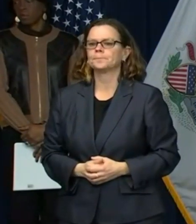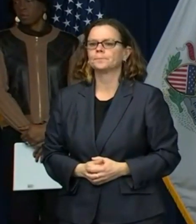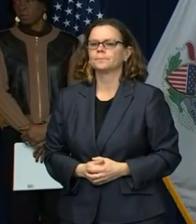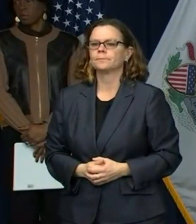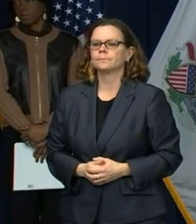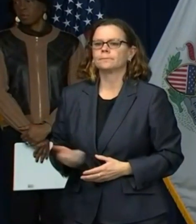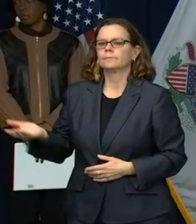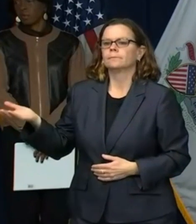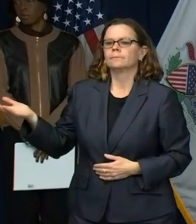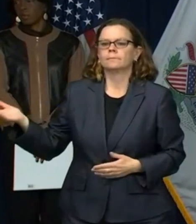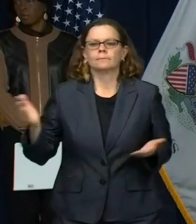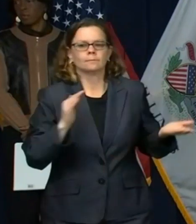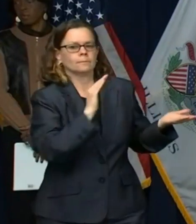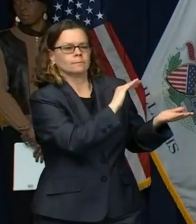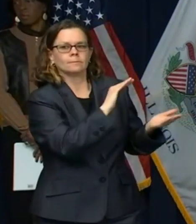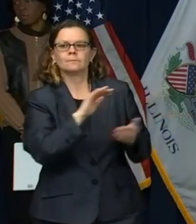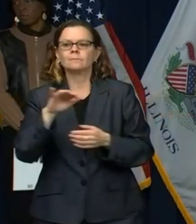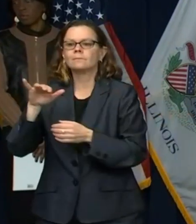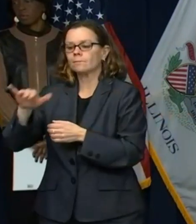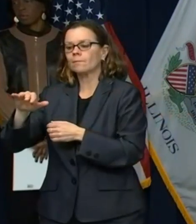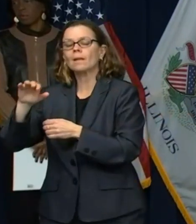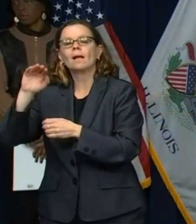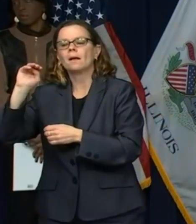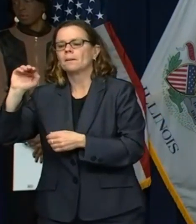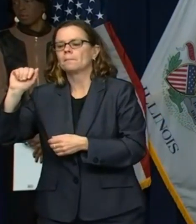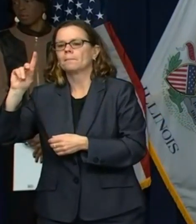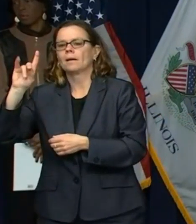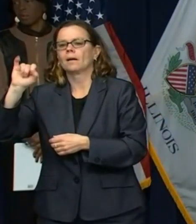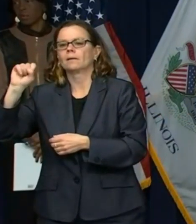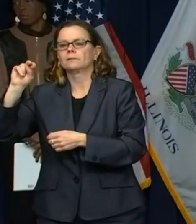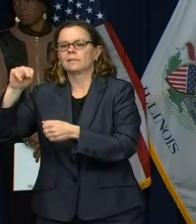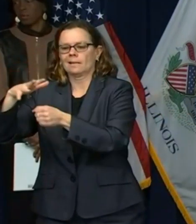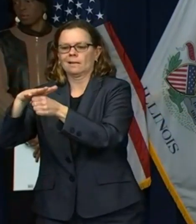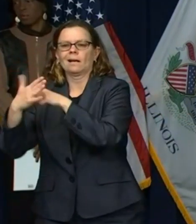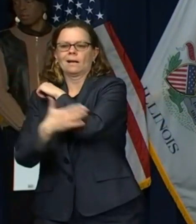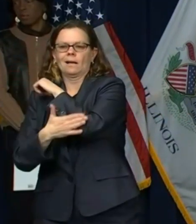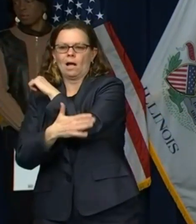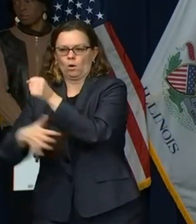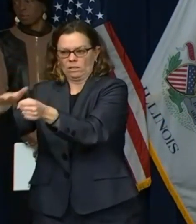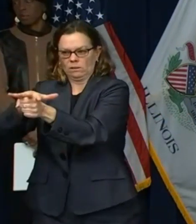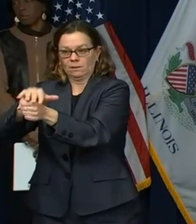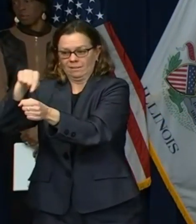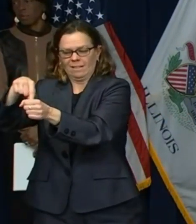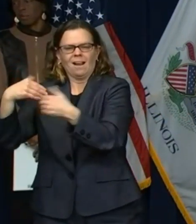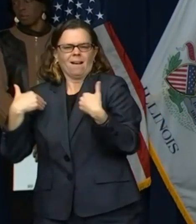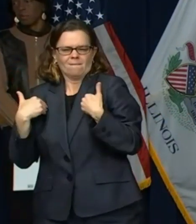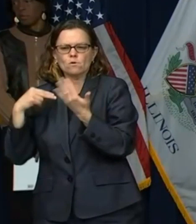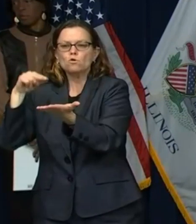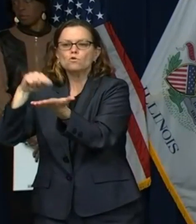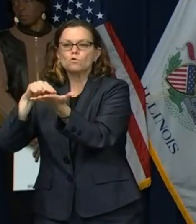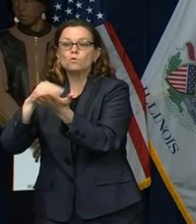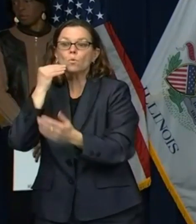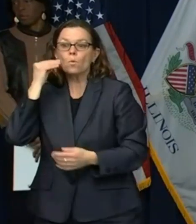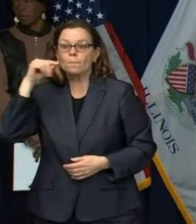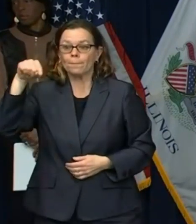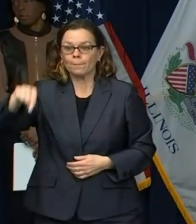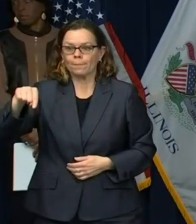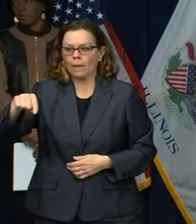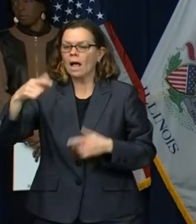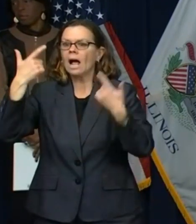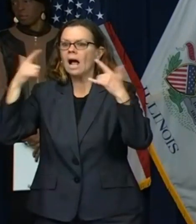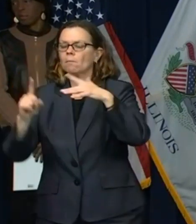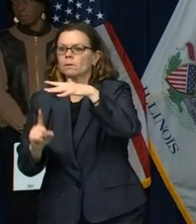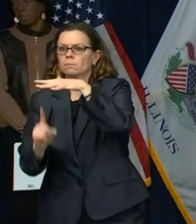12 and infected 54 people so far. The public had not been informed before yesterday afternoon and local officials did not make themselves